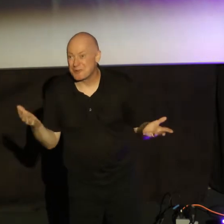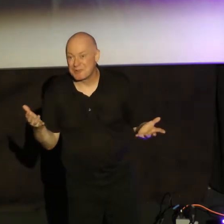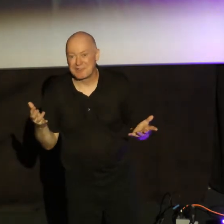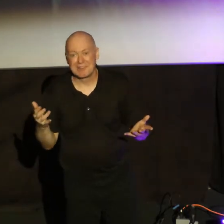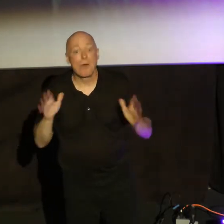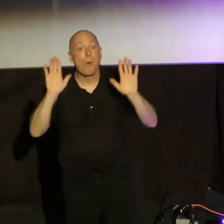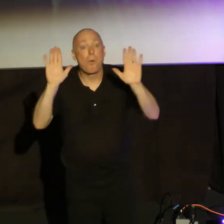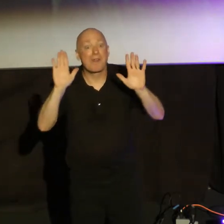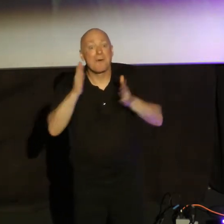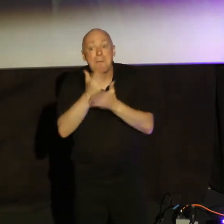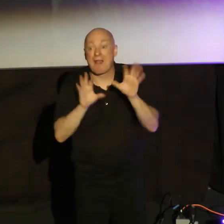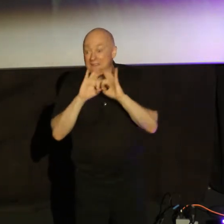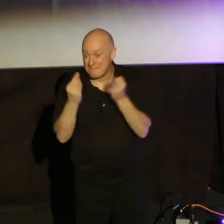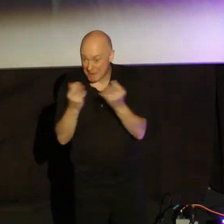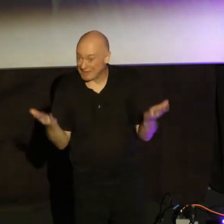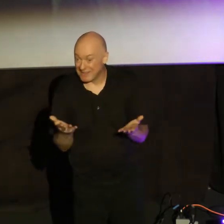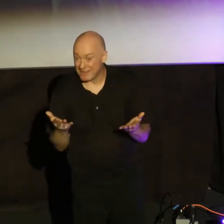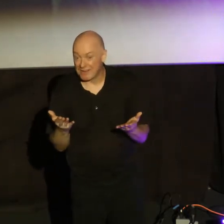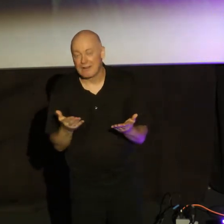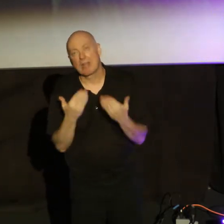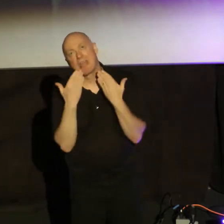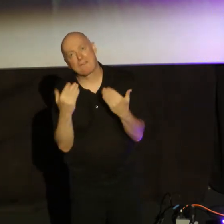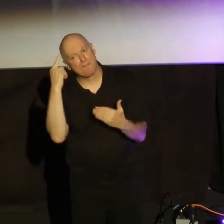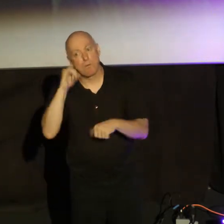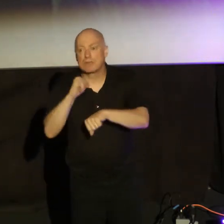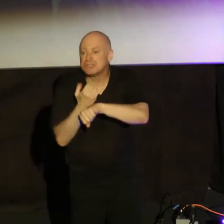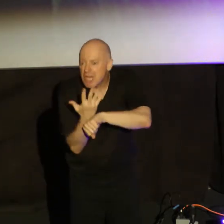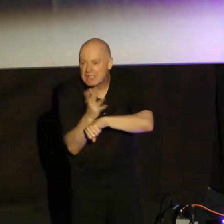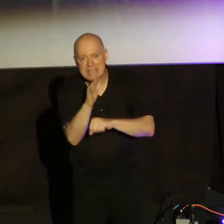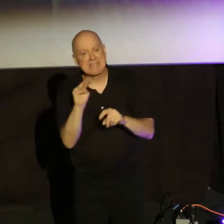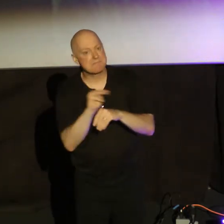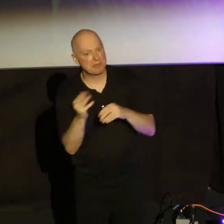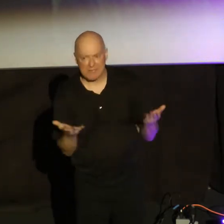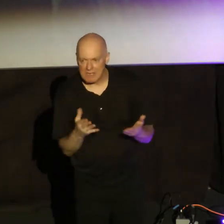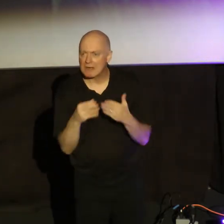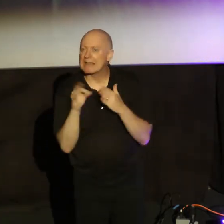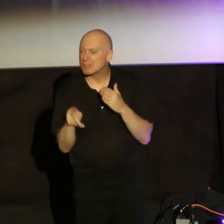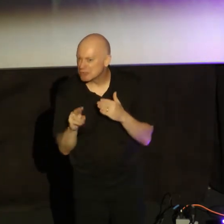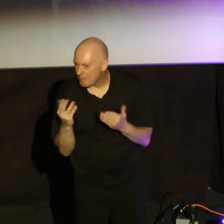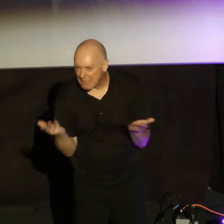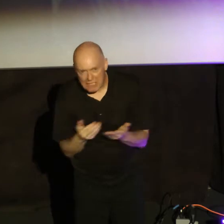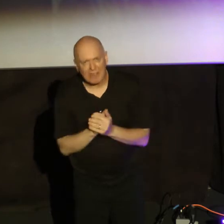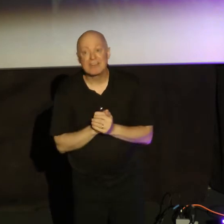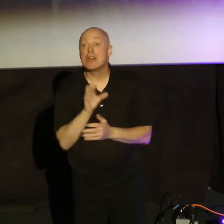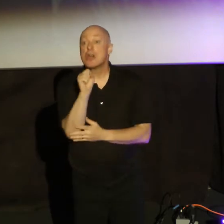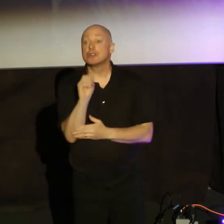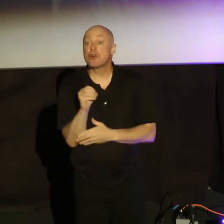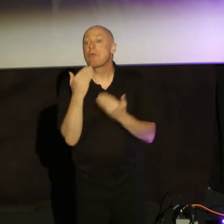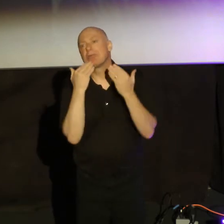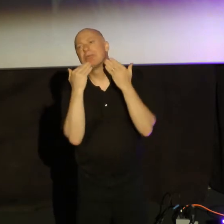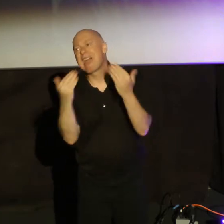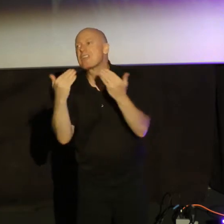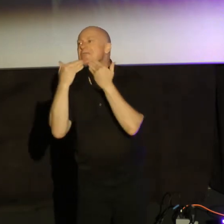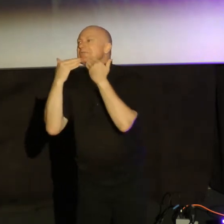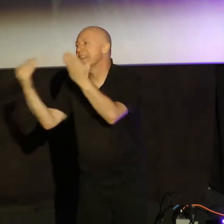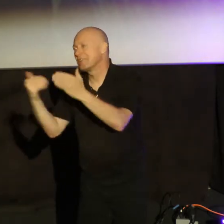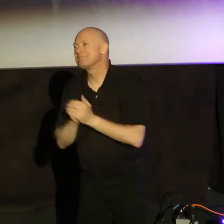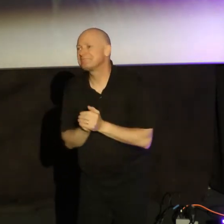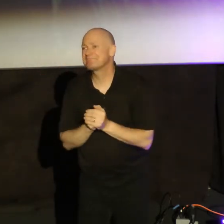part of family here. I'm so thankful for Jason, his ministry here, leadership here. And so thank you. So I could